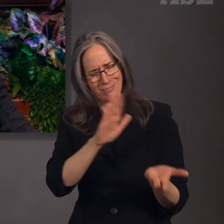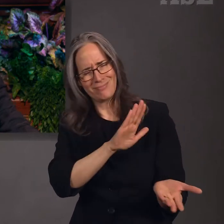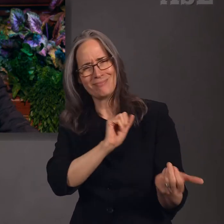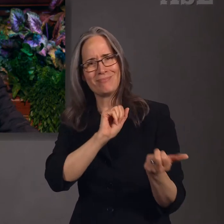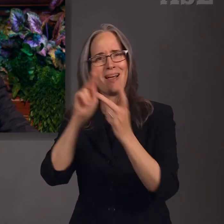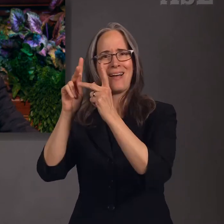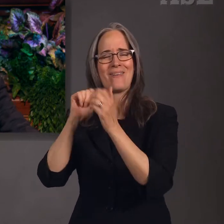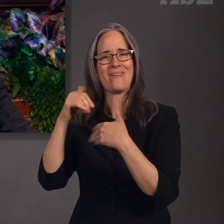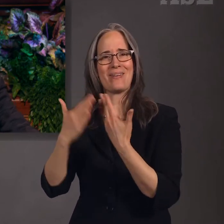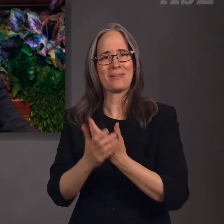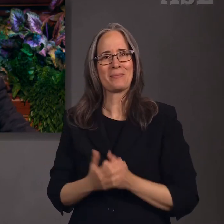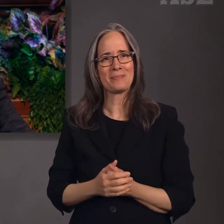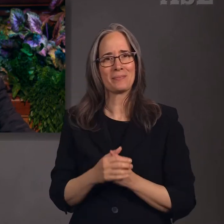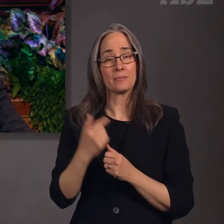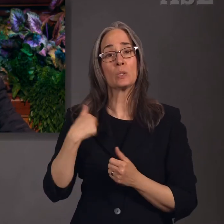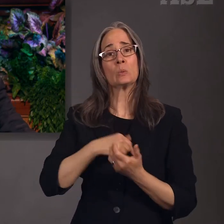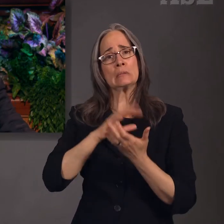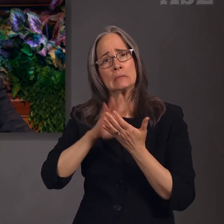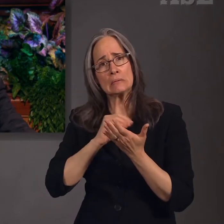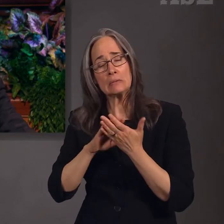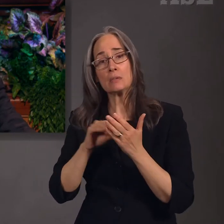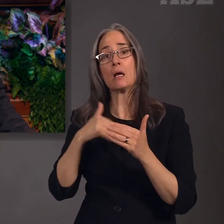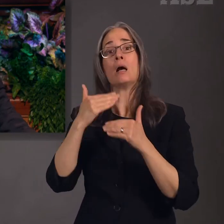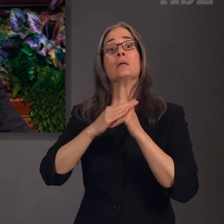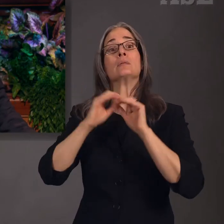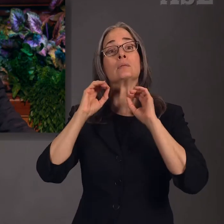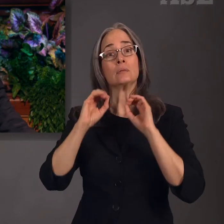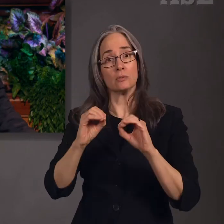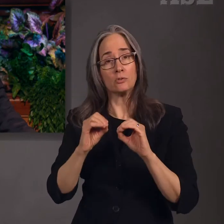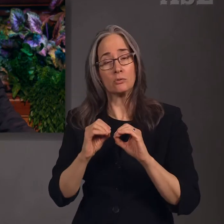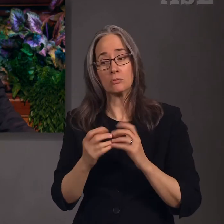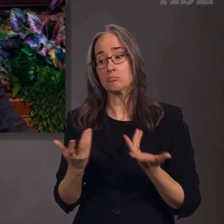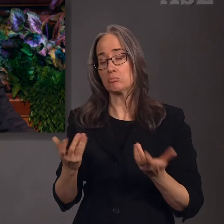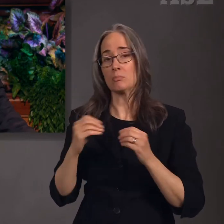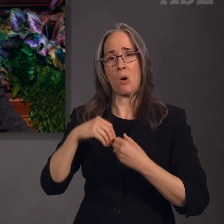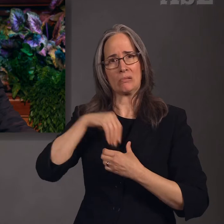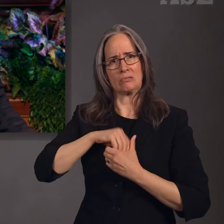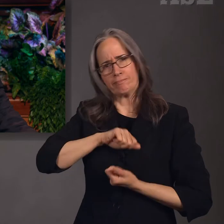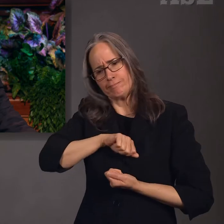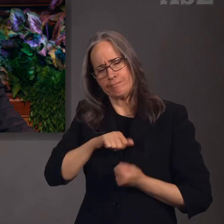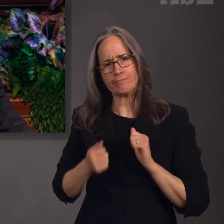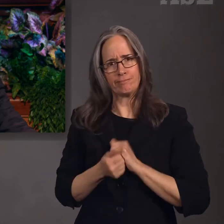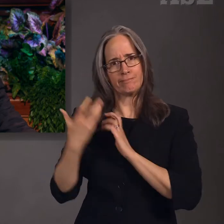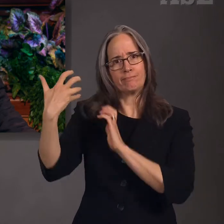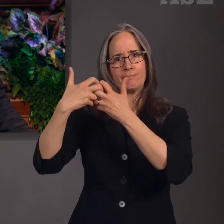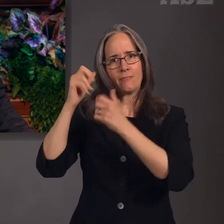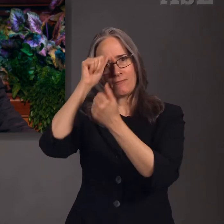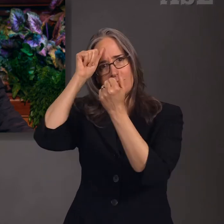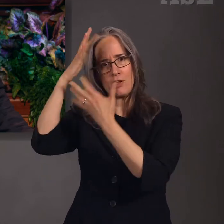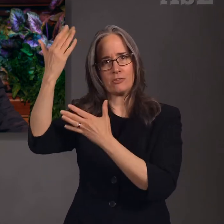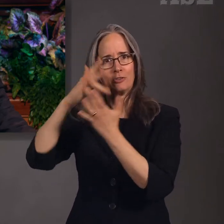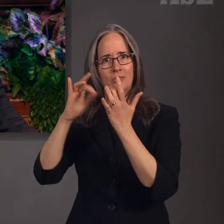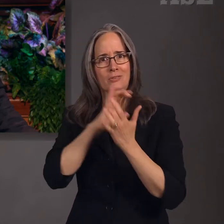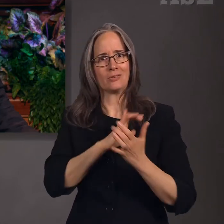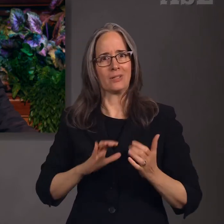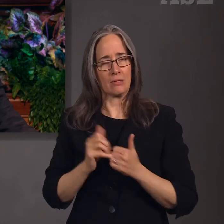deepen our conversion to Heavenly Father and Jesus Christ and help us become more like them.